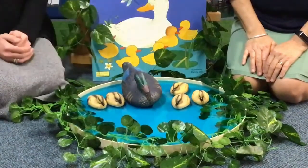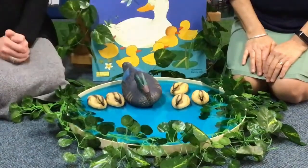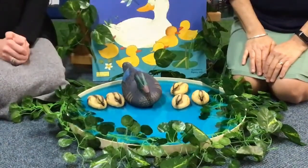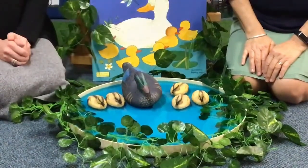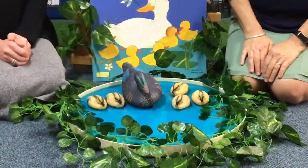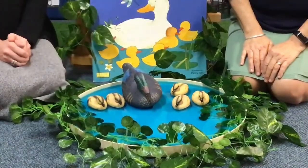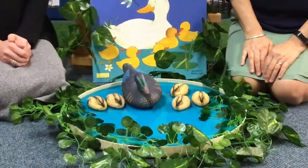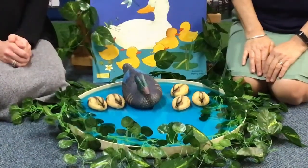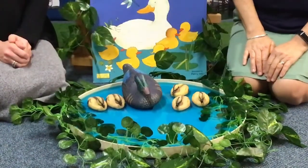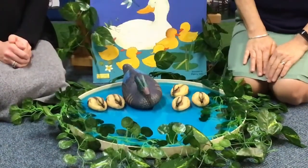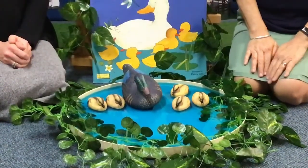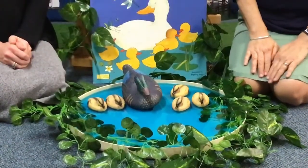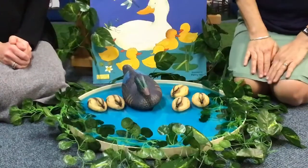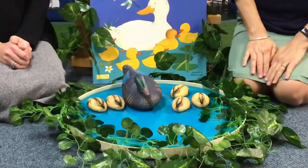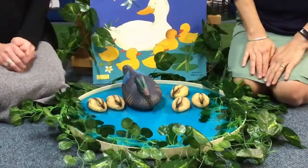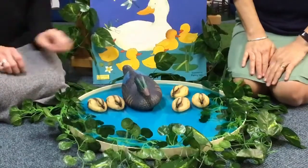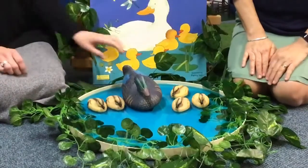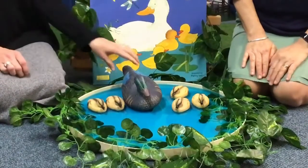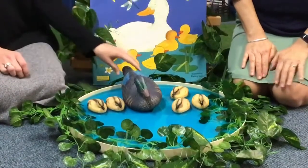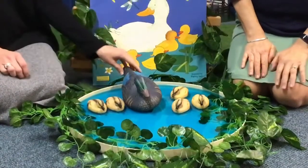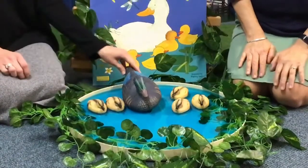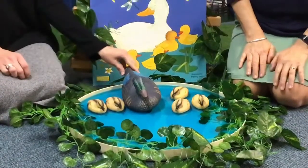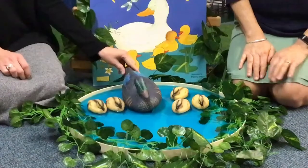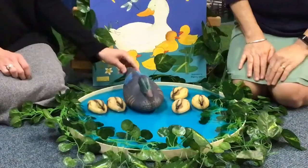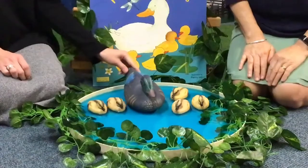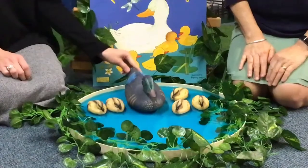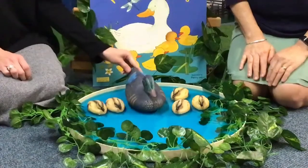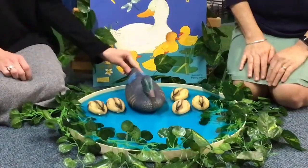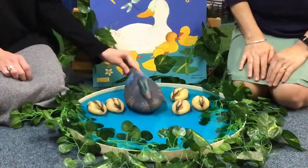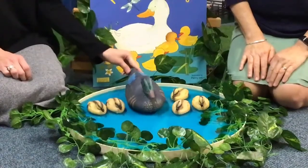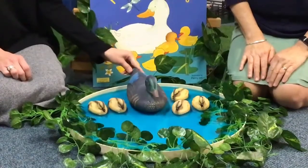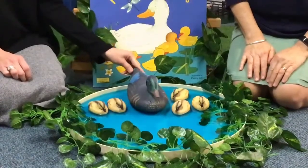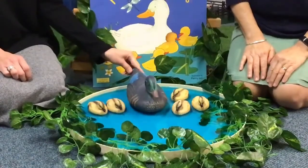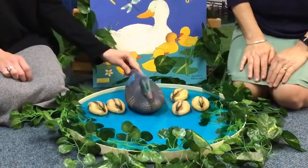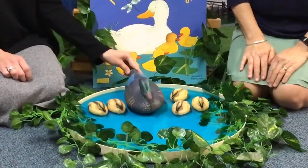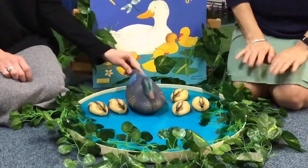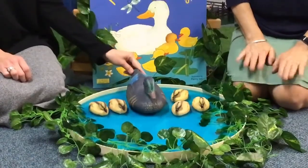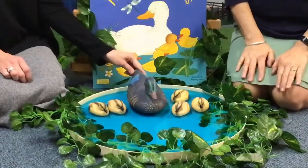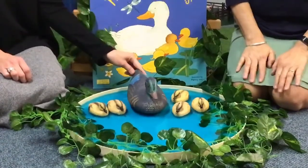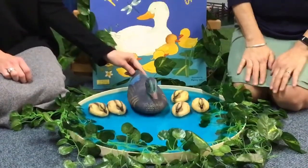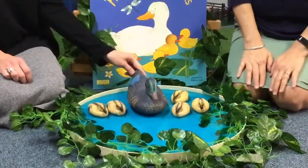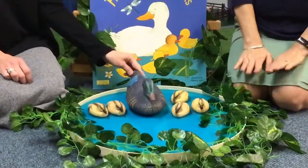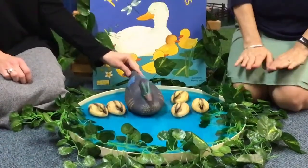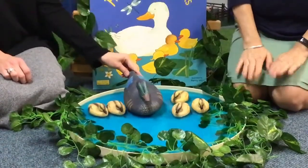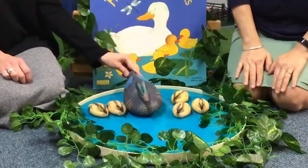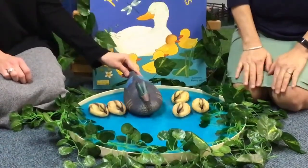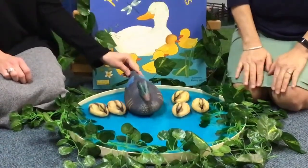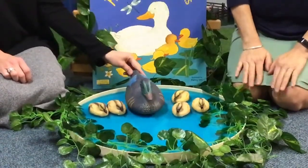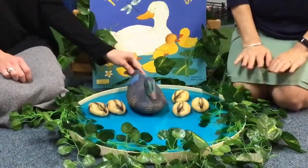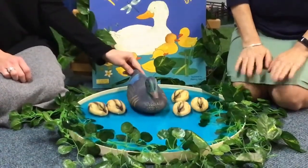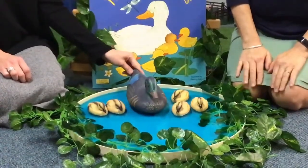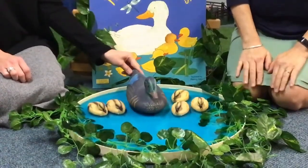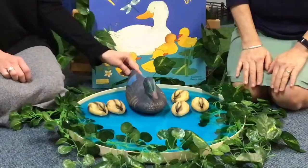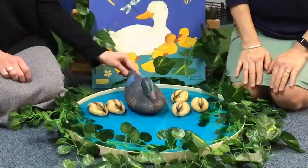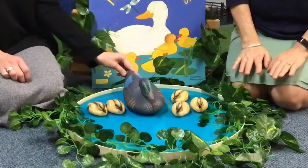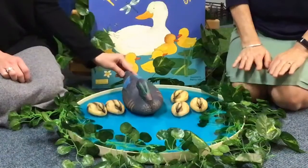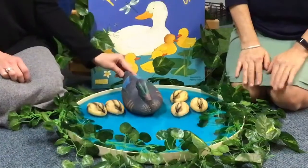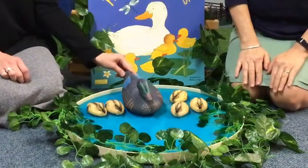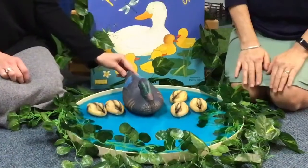Five little ducks. Five little ducks went out one day, over the hills and far